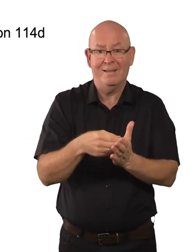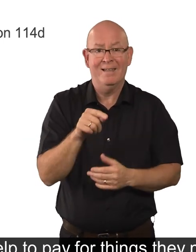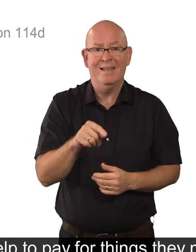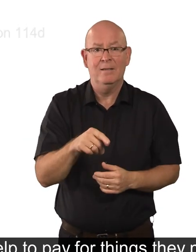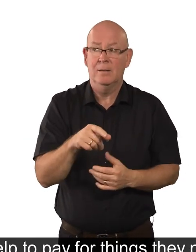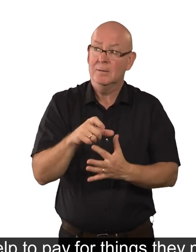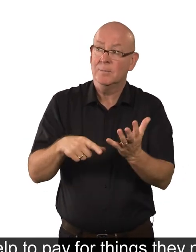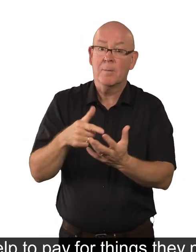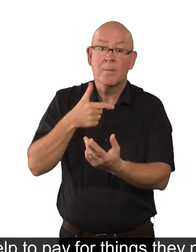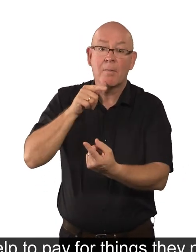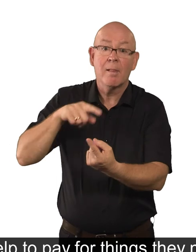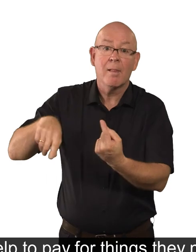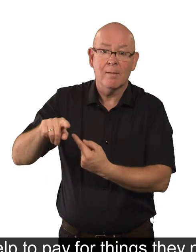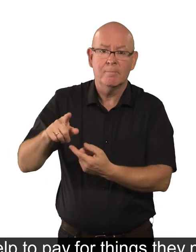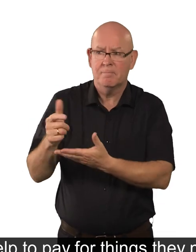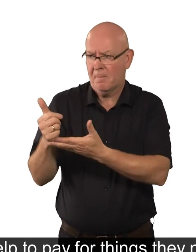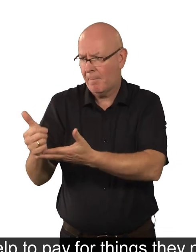people to help pay for things they need.